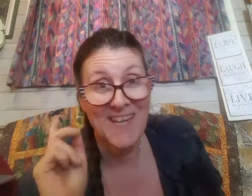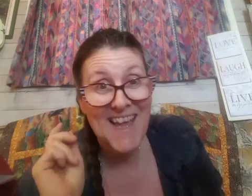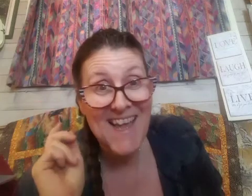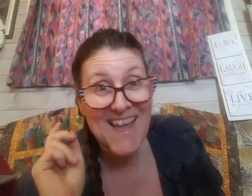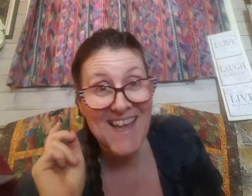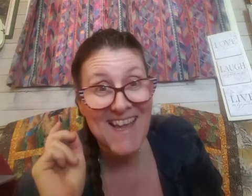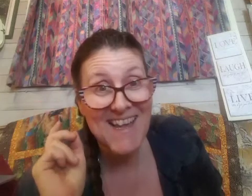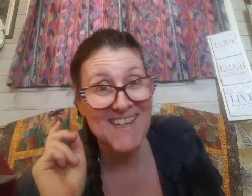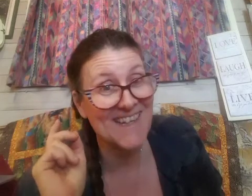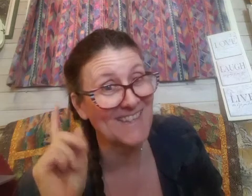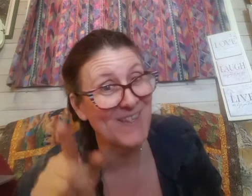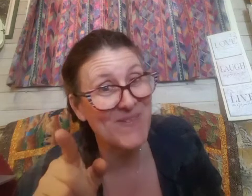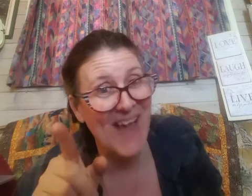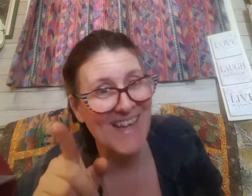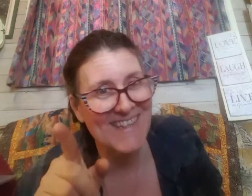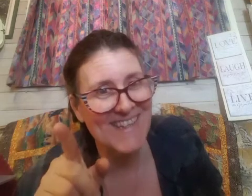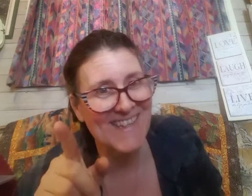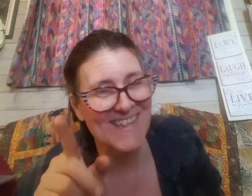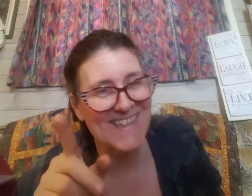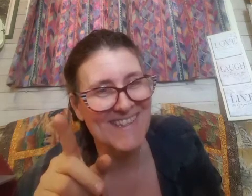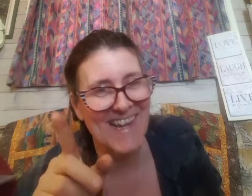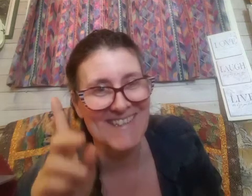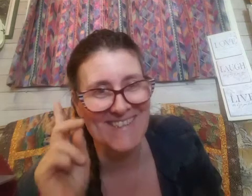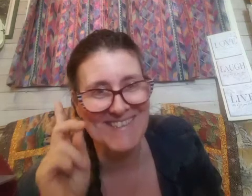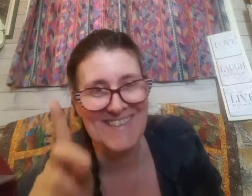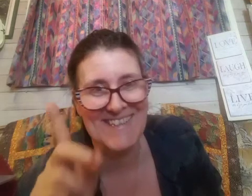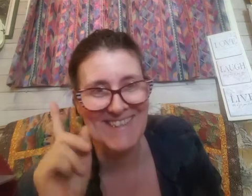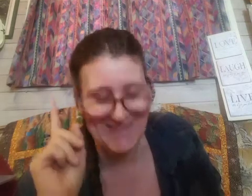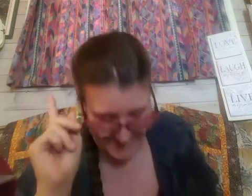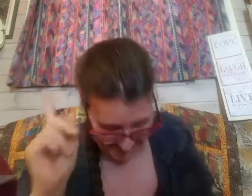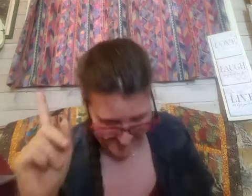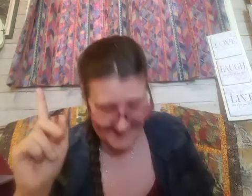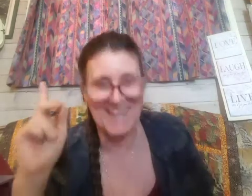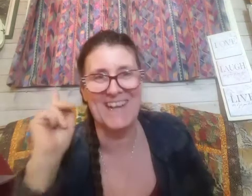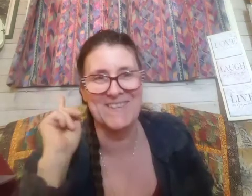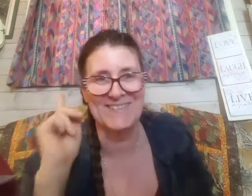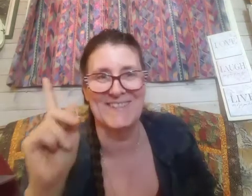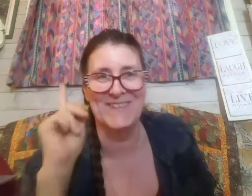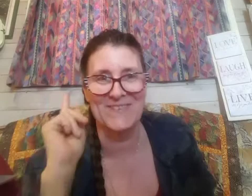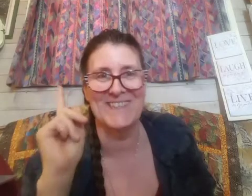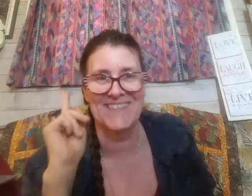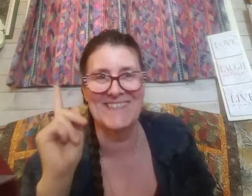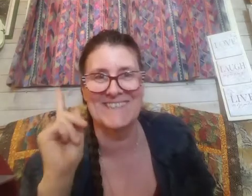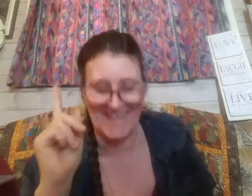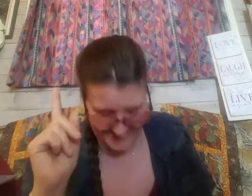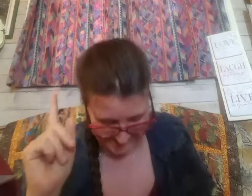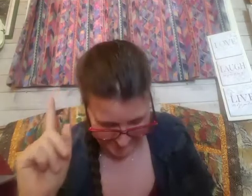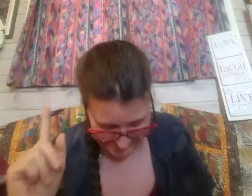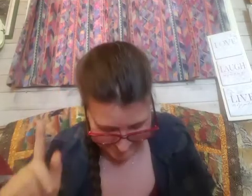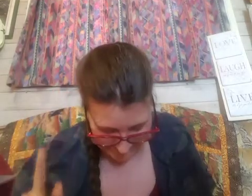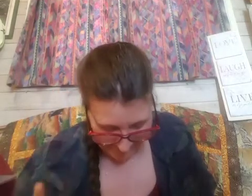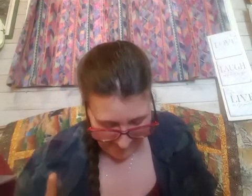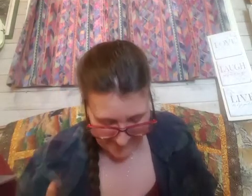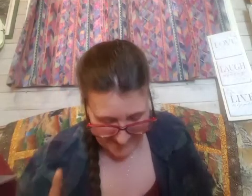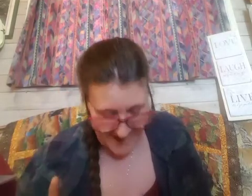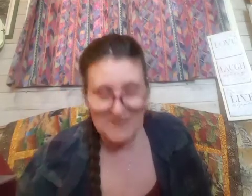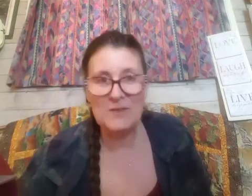okay that's a pattern that's a cyclical pattern I am so freaking excited about this okay okay so